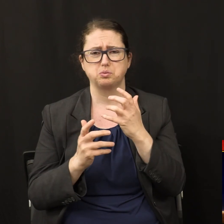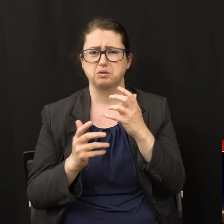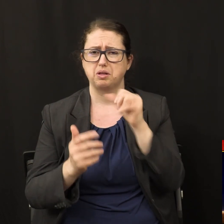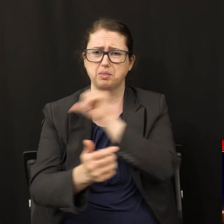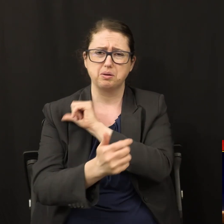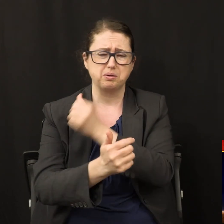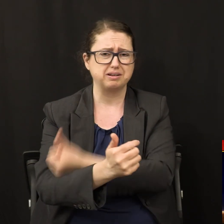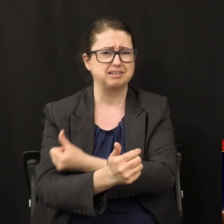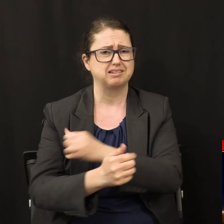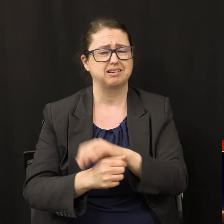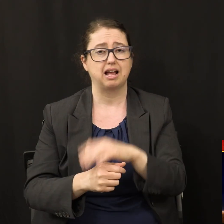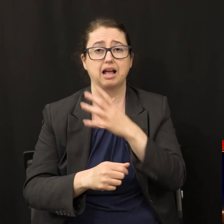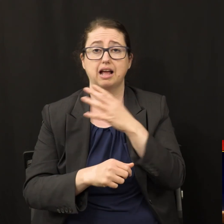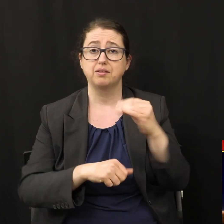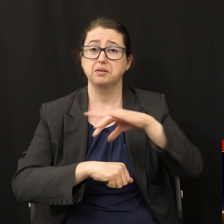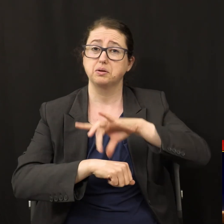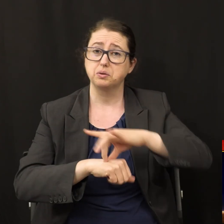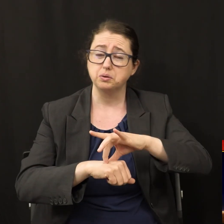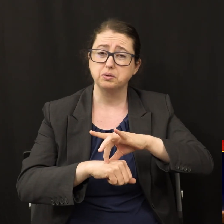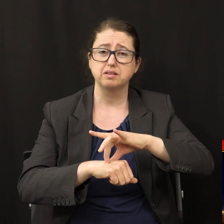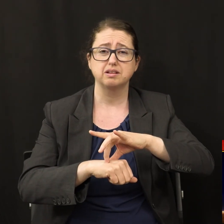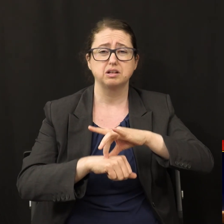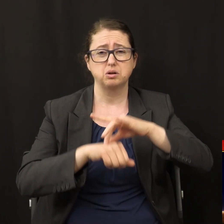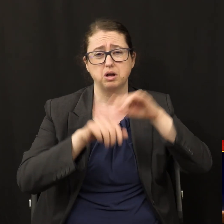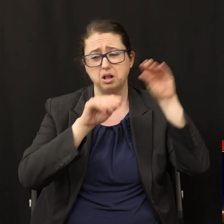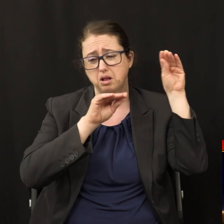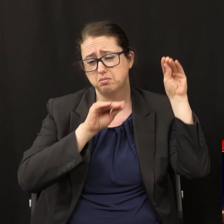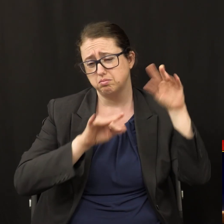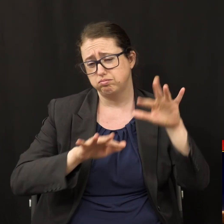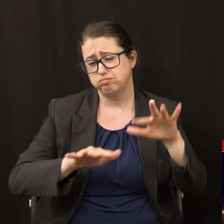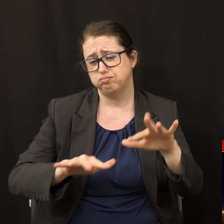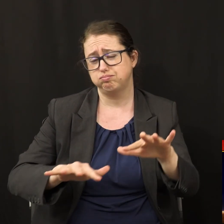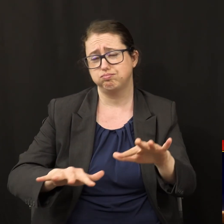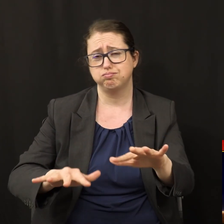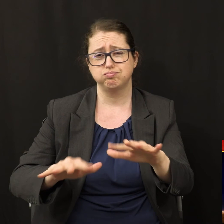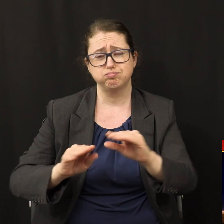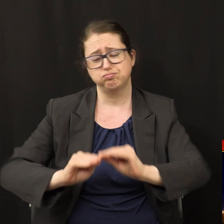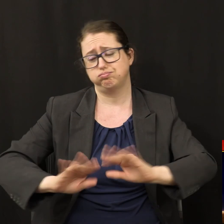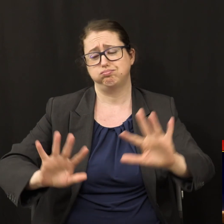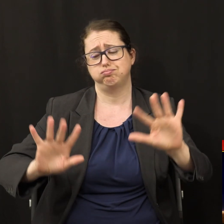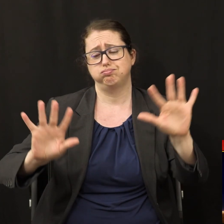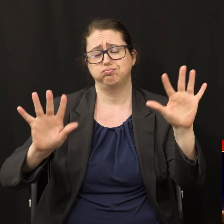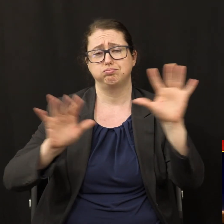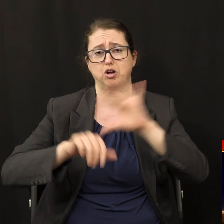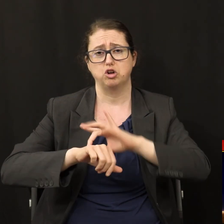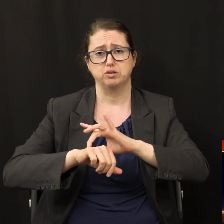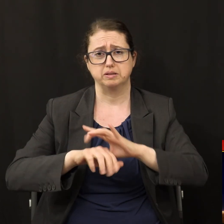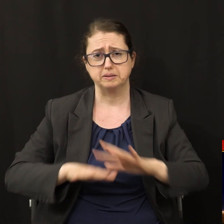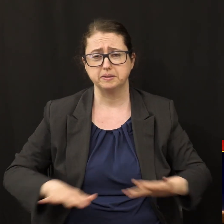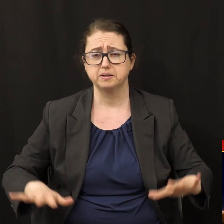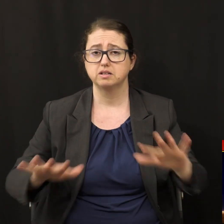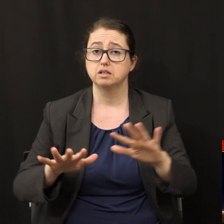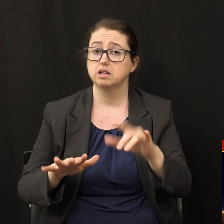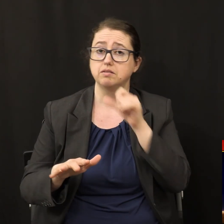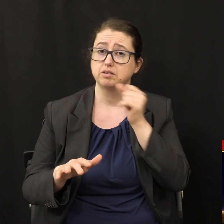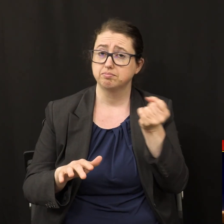and the earth was illuminated with his glory in case you didn't understand the great authority part